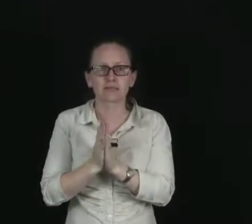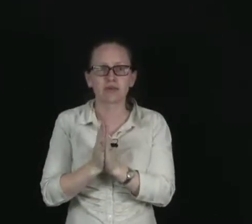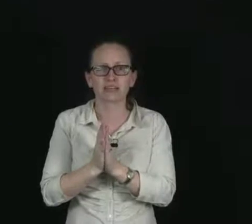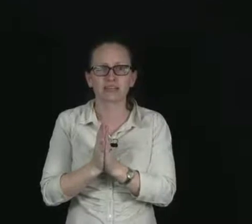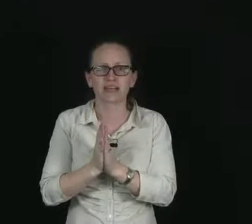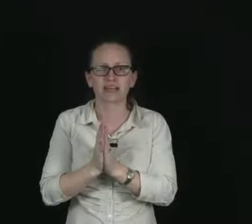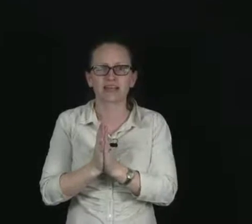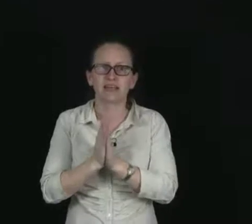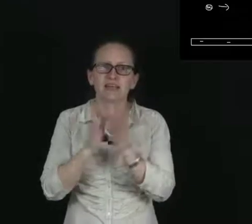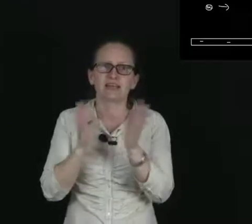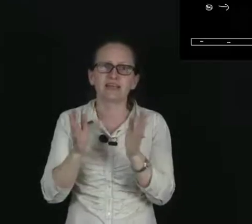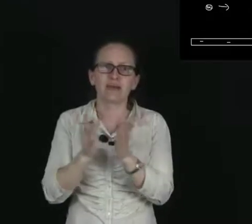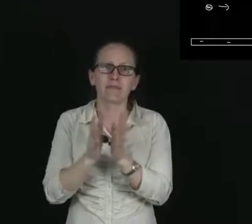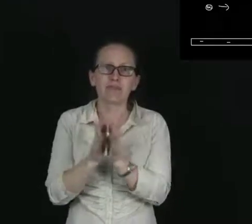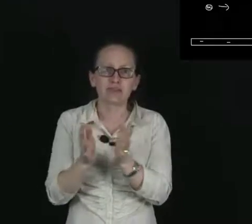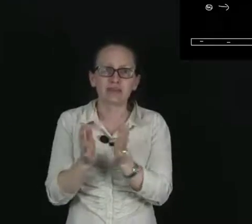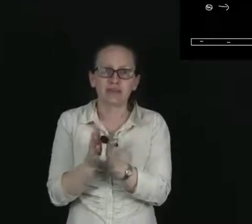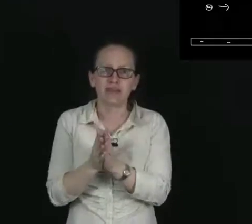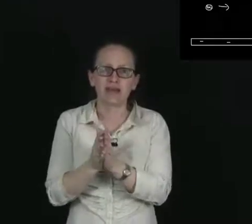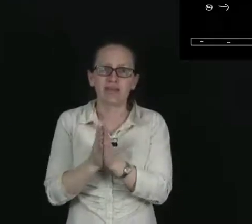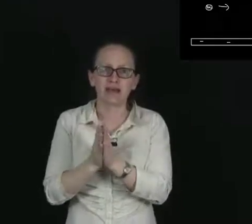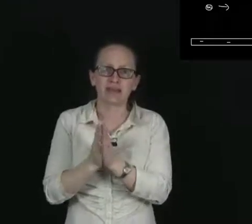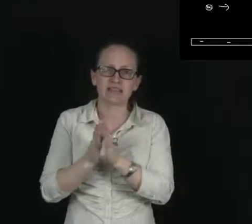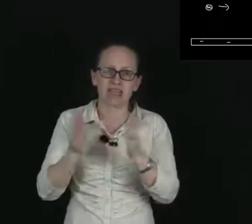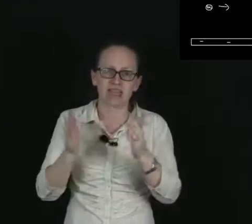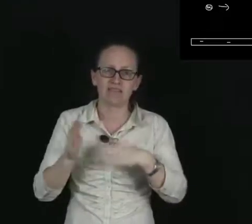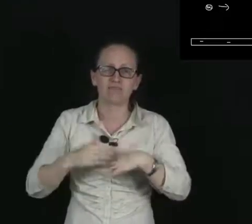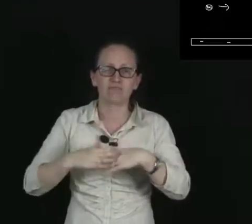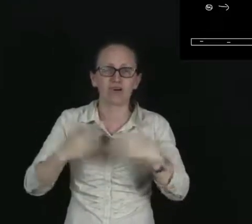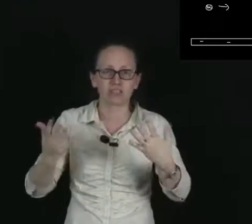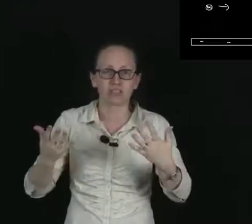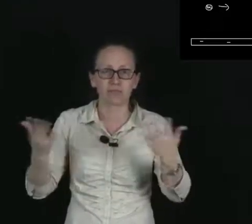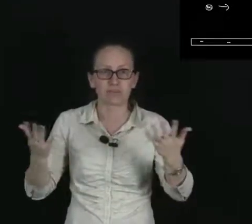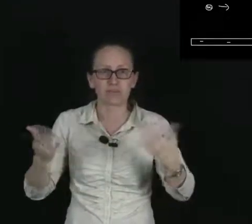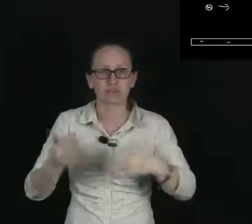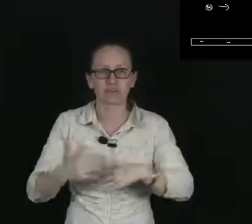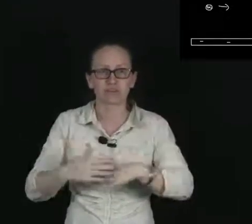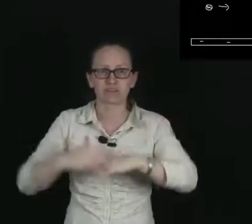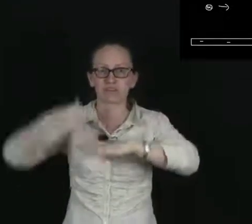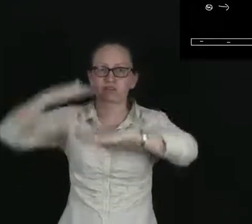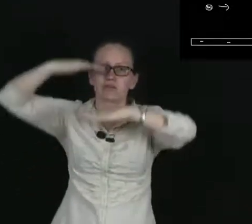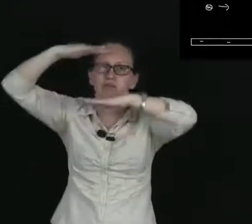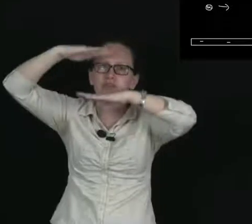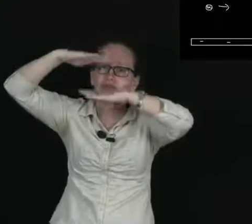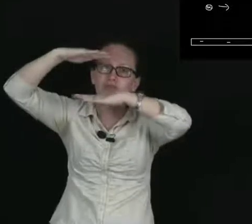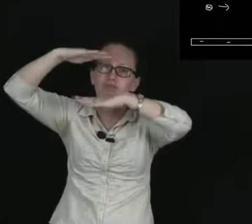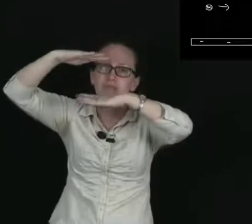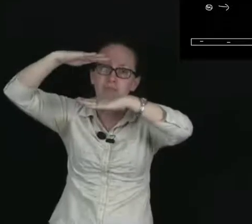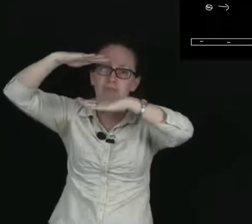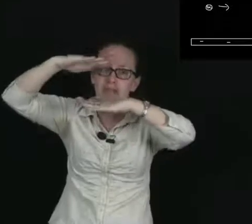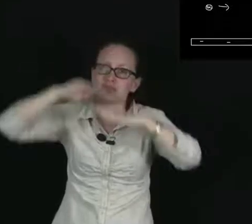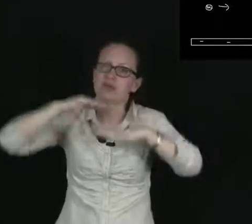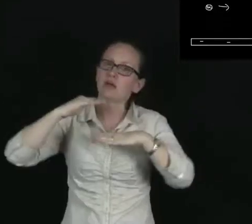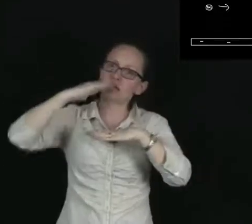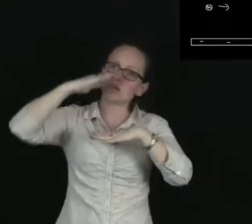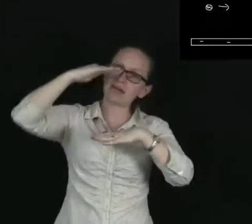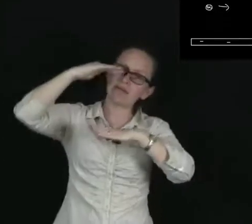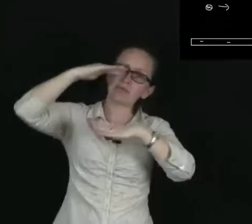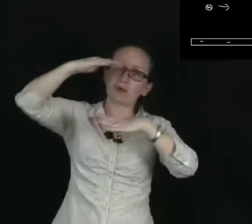smoke detector is that a battery applies a voltage, a potential difference, across two metal plates. So we have a